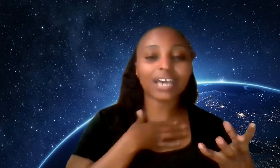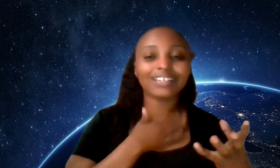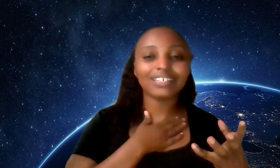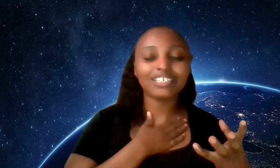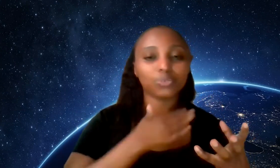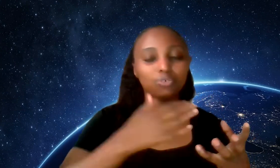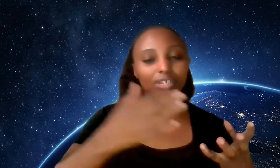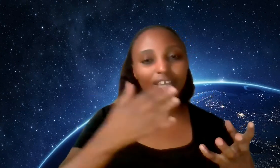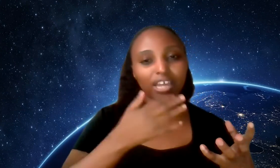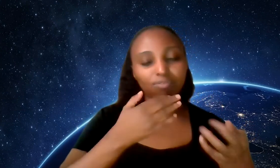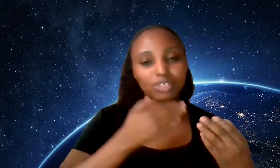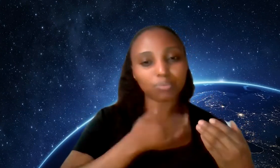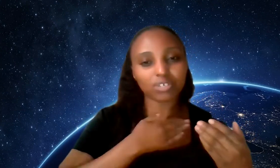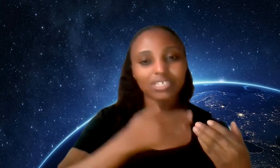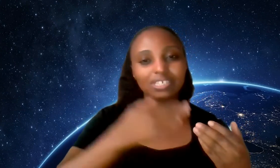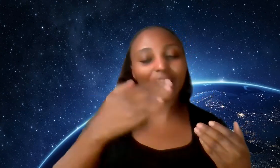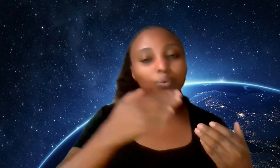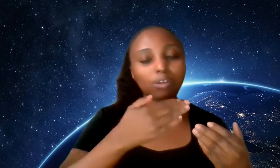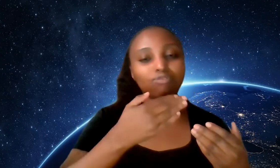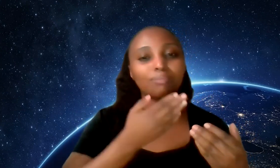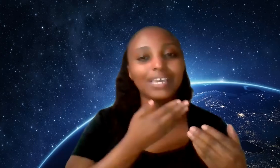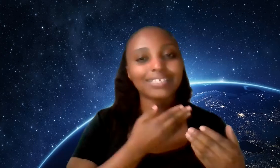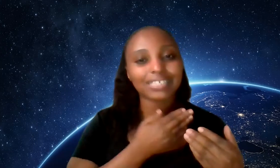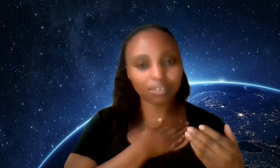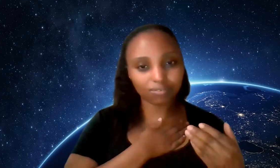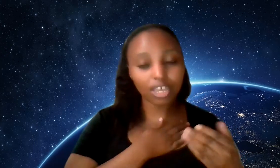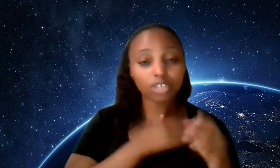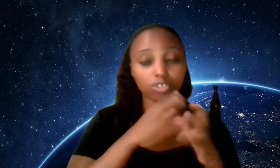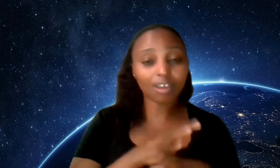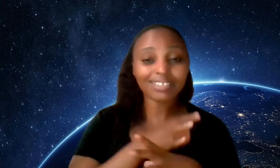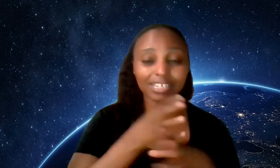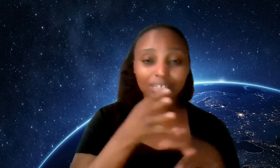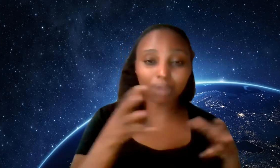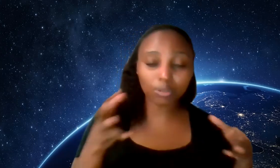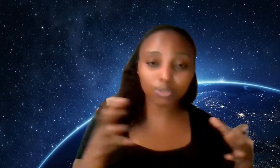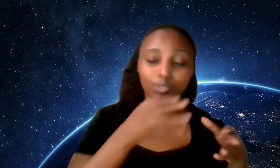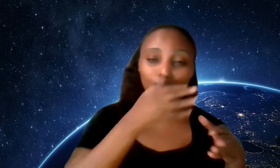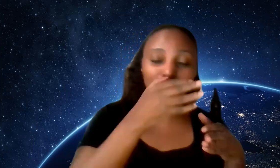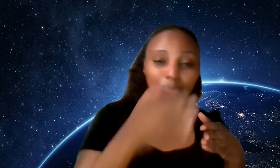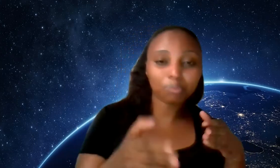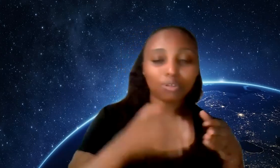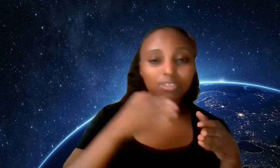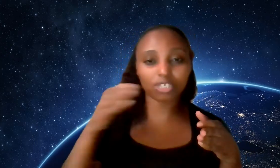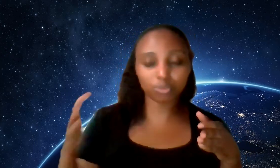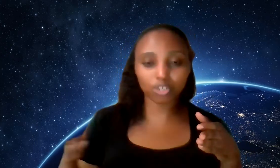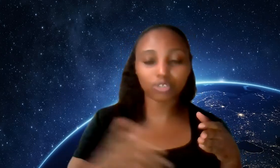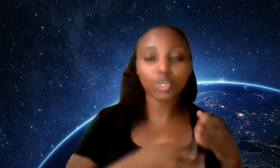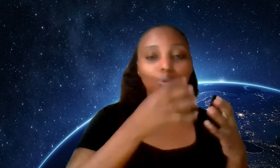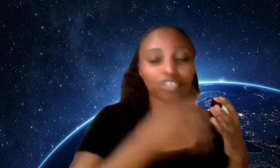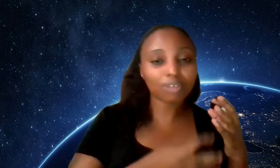I need it to create the kind of experience that I want for myself start setting boundaries with these people or these situations which